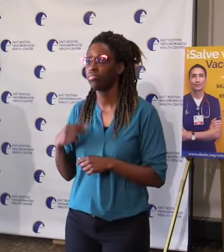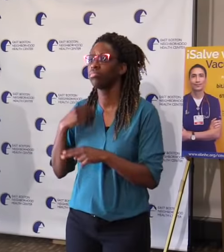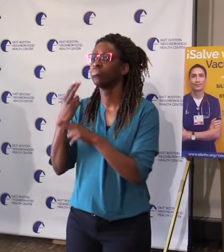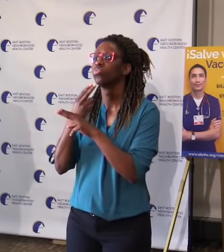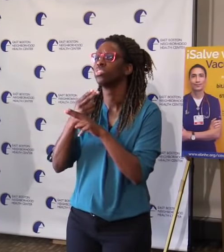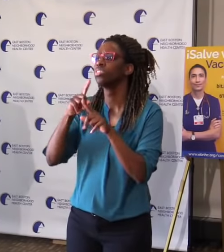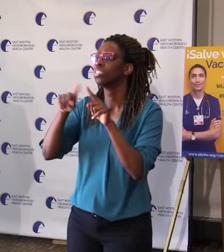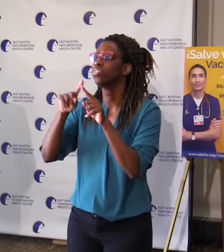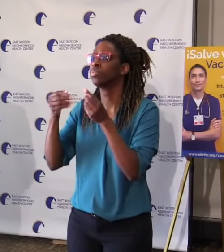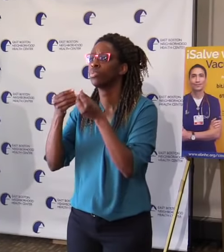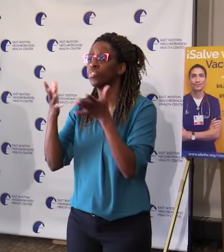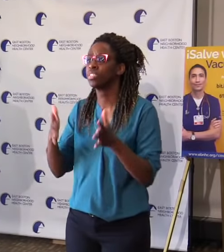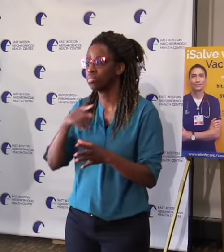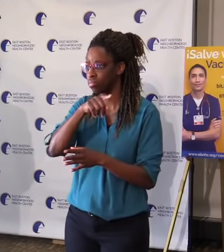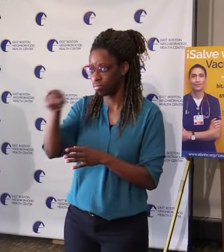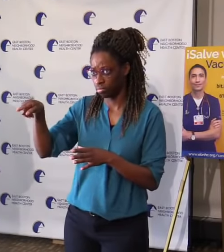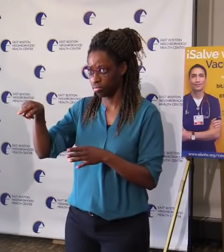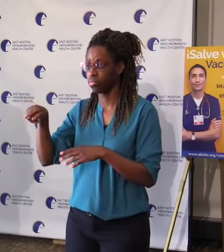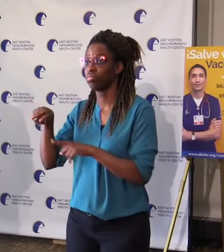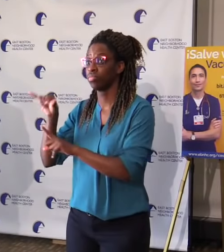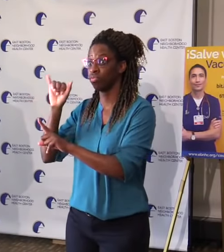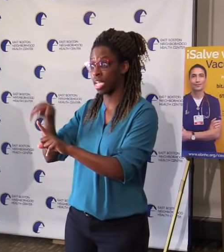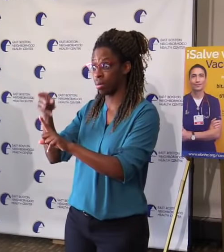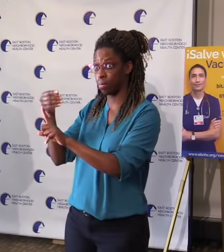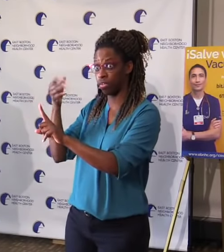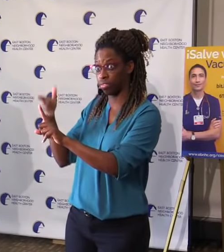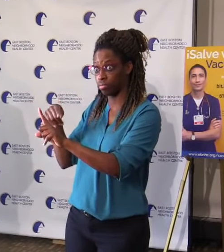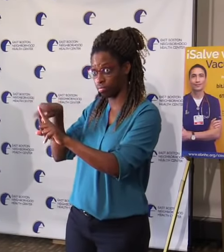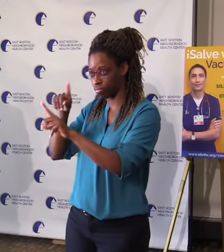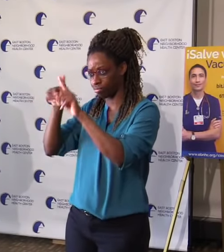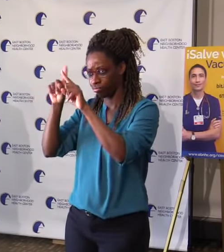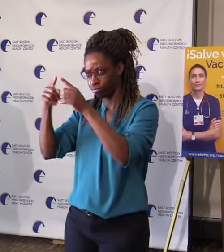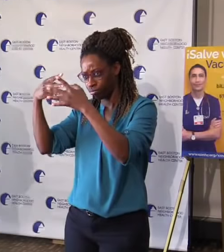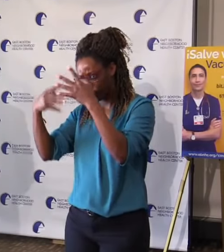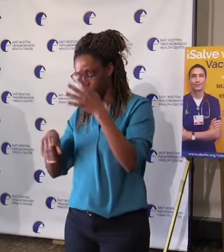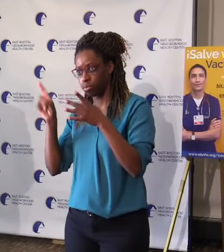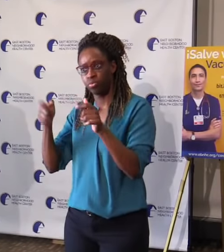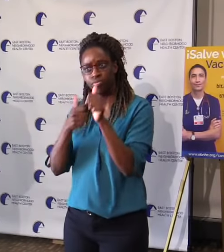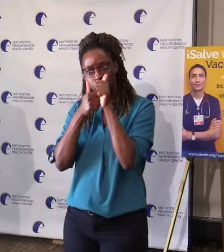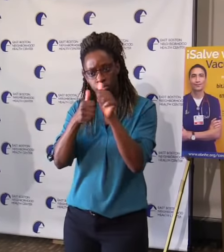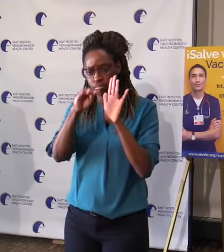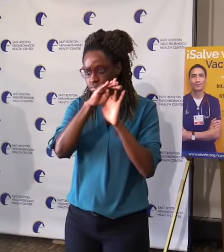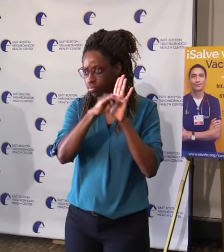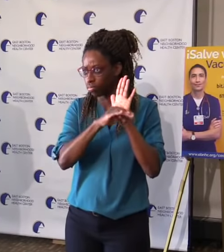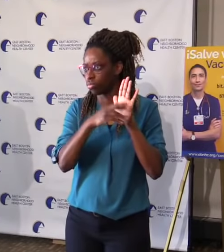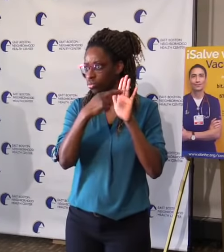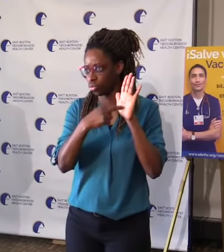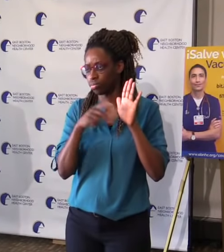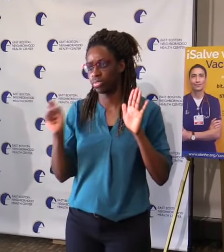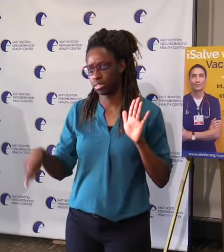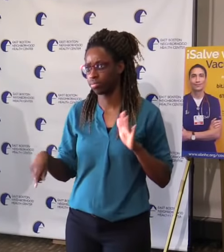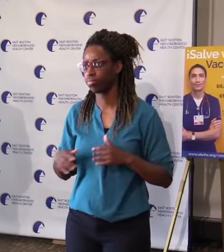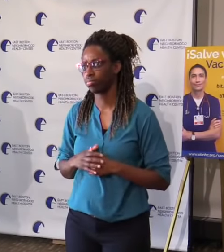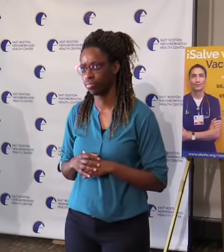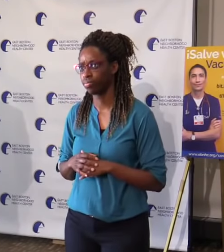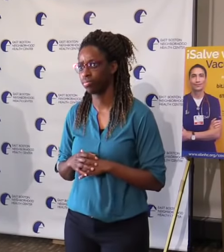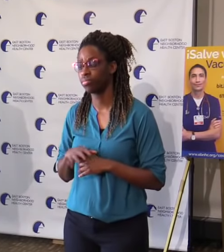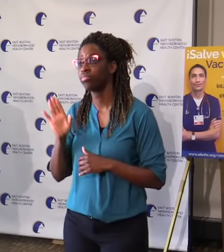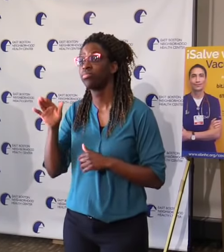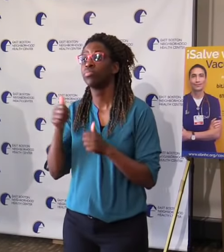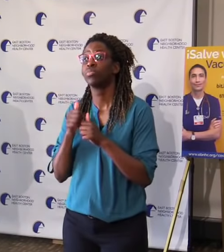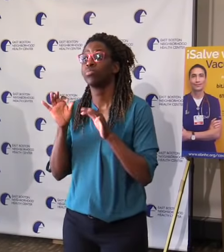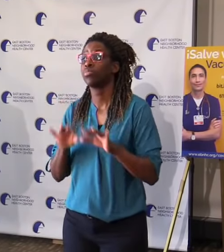expect our providers to operate on the terms and the rules that we put in place. And the most important one I want people to get today